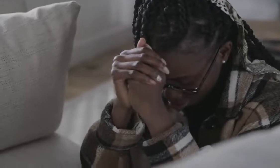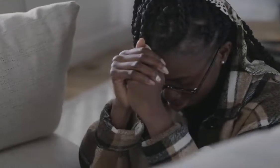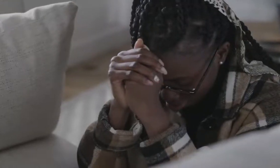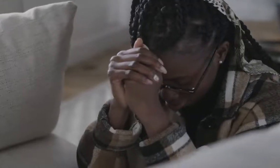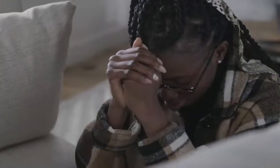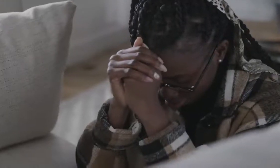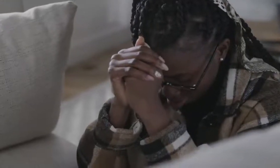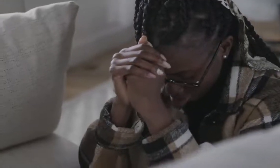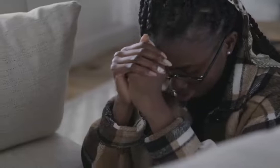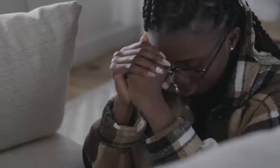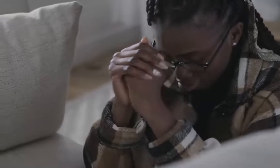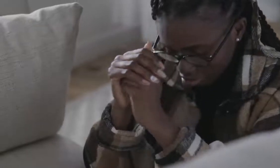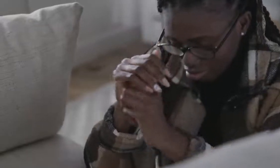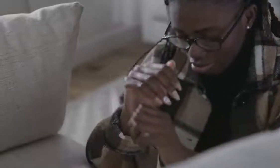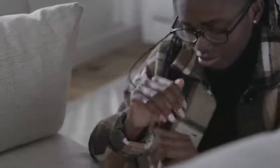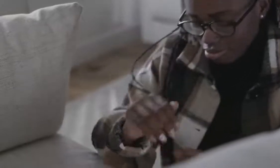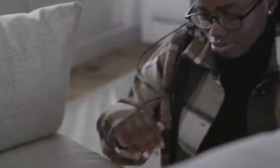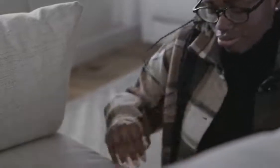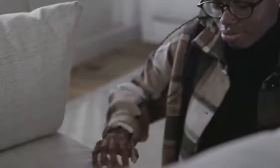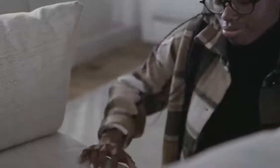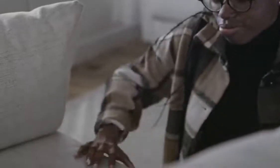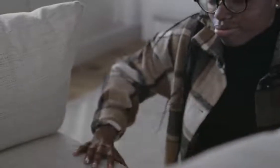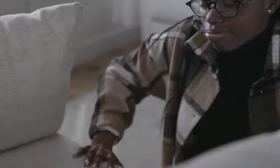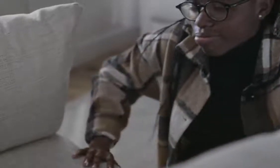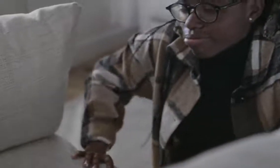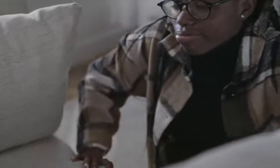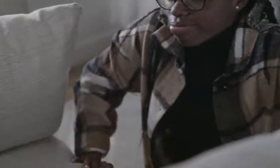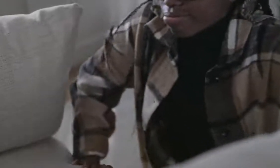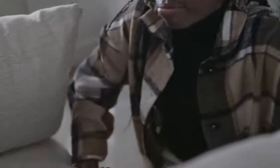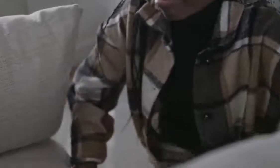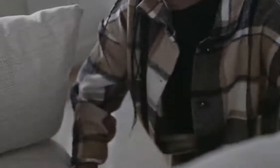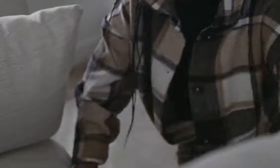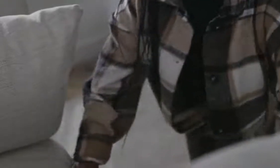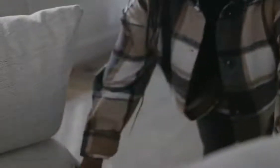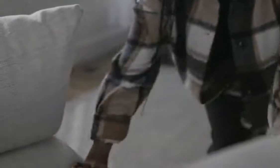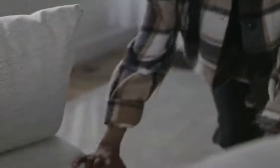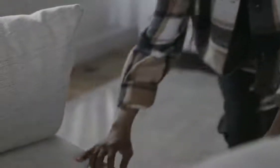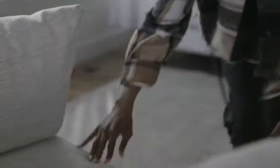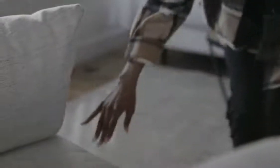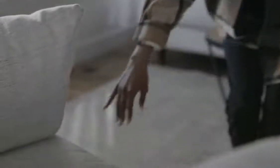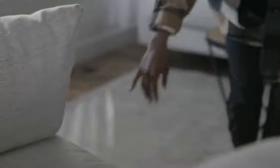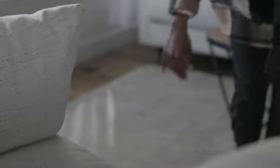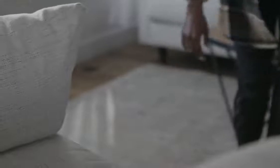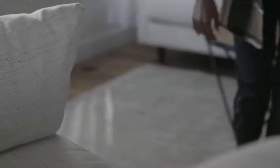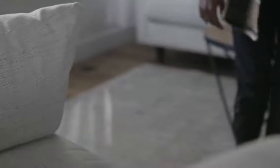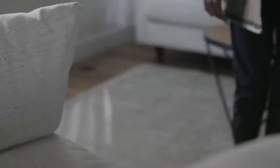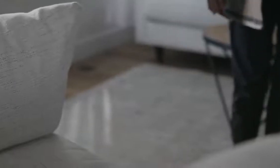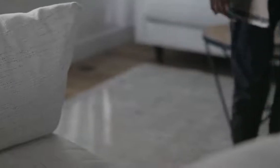kindred, tongue, and people, working mighty miracles, signs, and wonders, among the children of men, according to